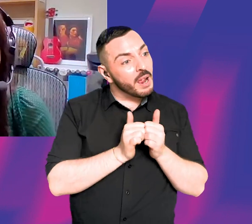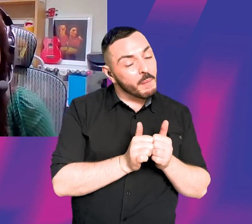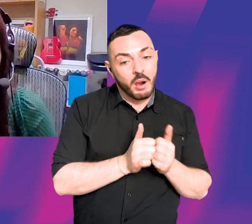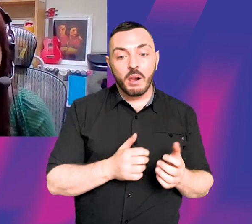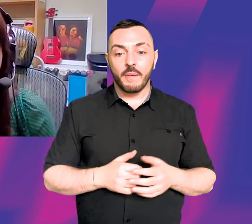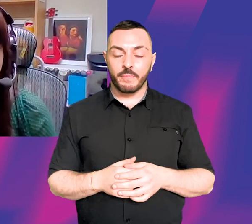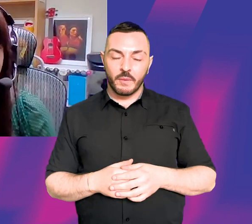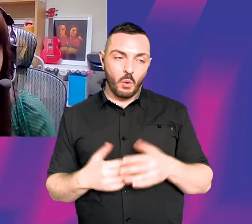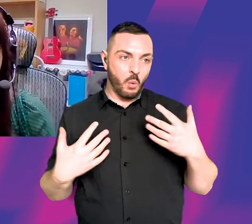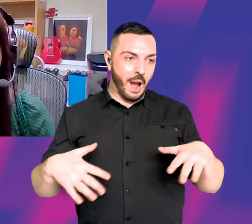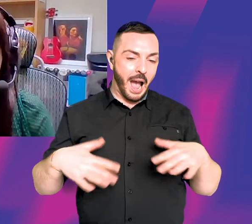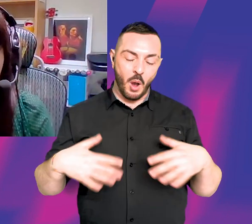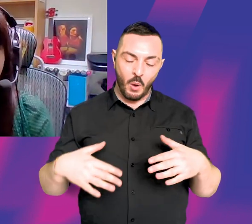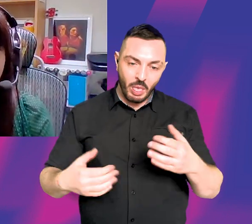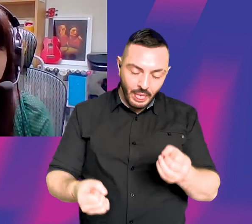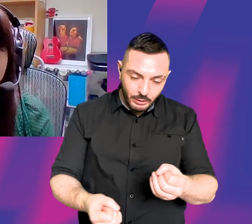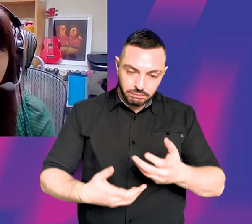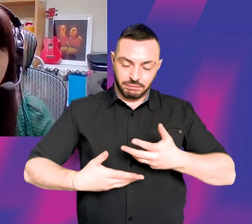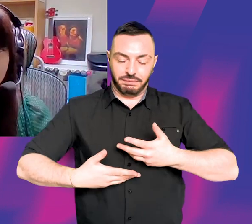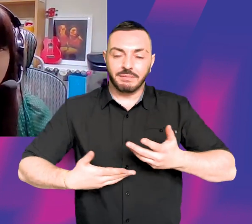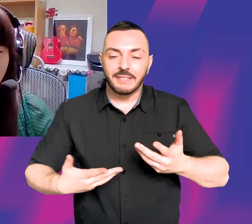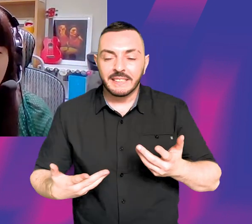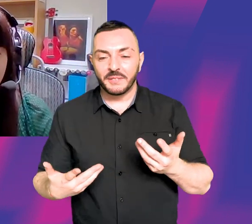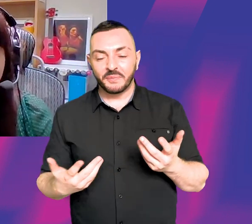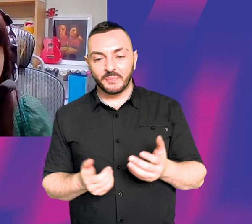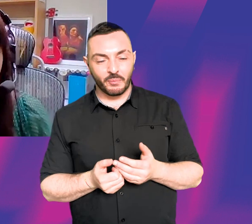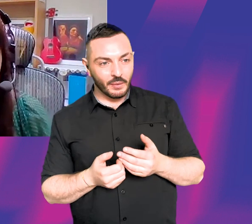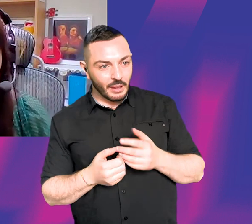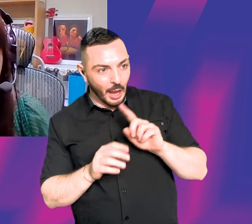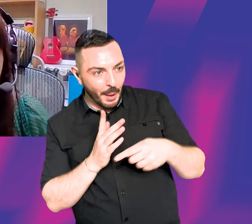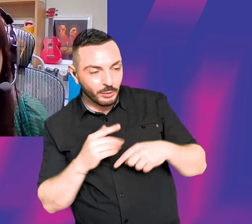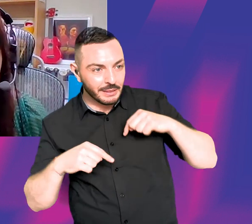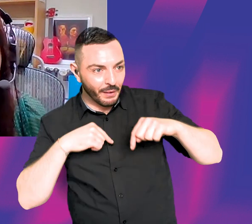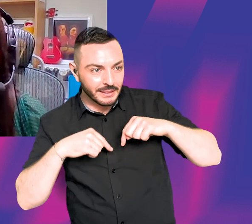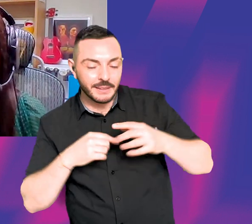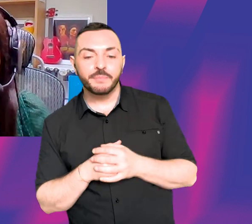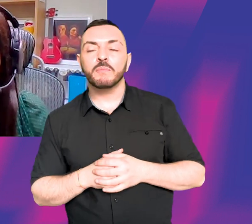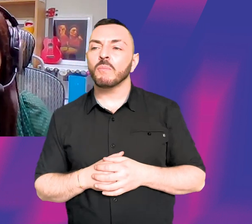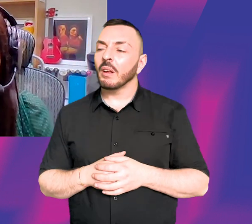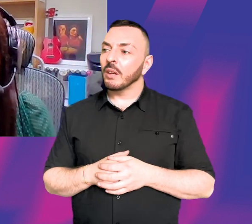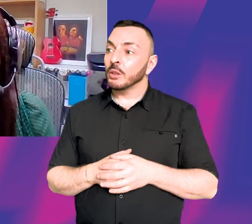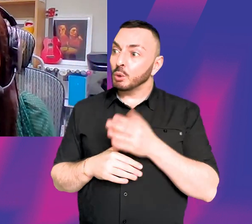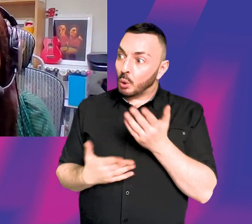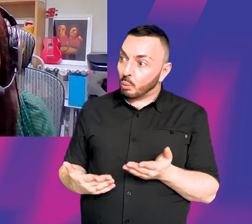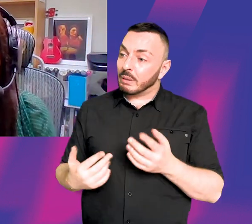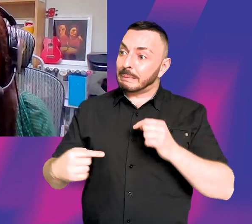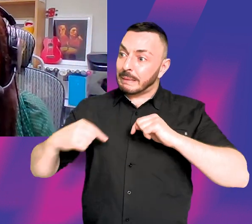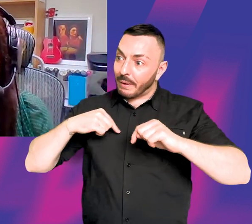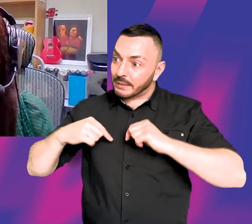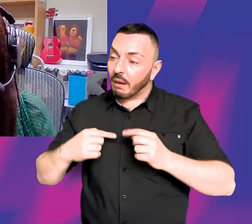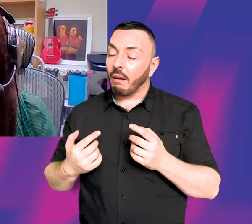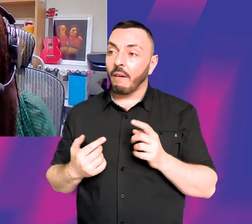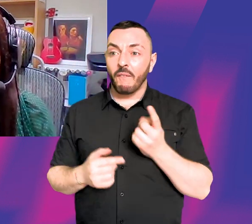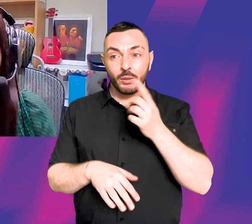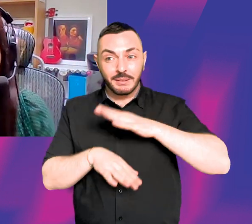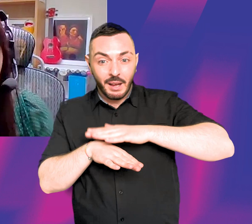a really good insight into directing there, sort of as well. To talk about directing, you directed your first short in 2012